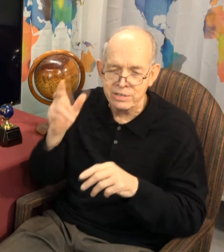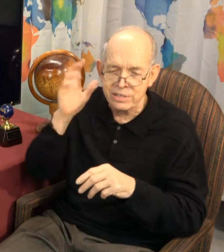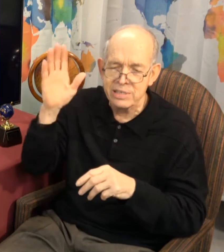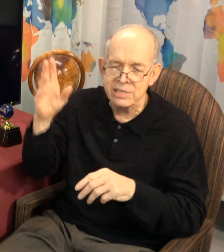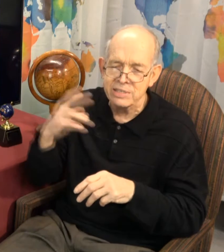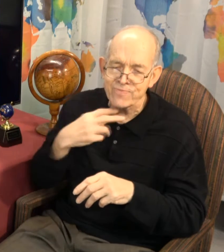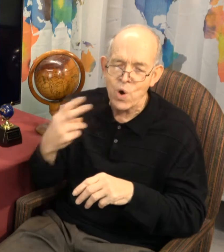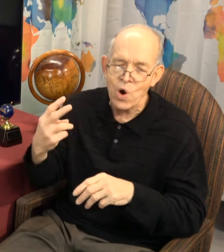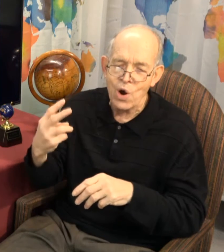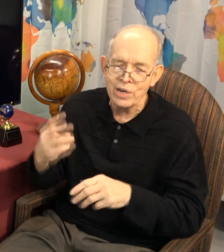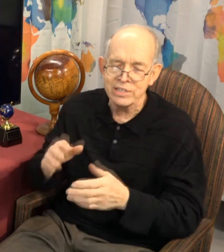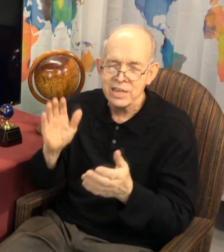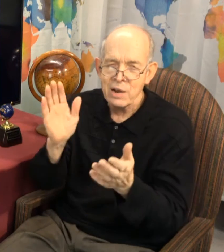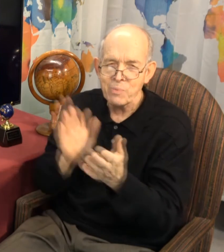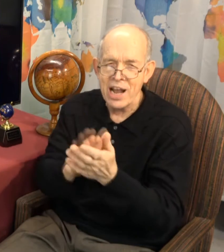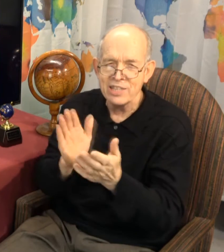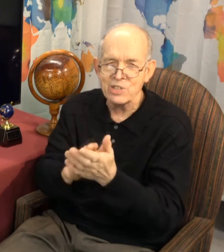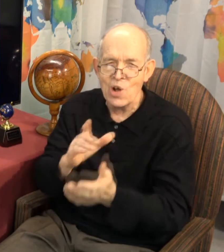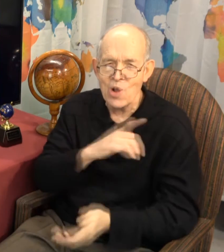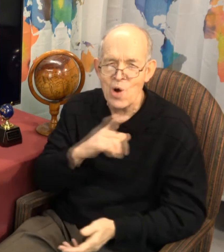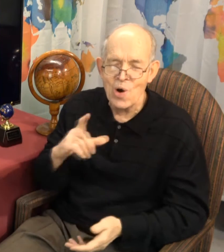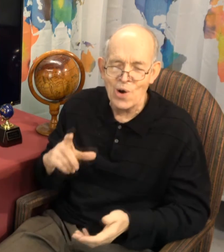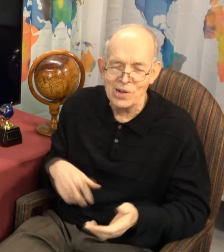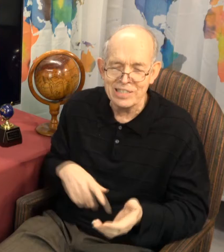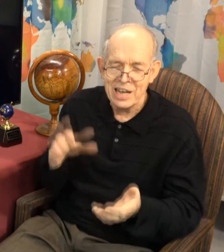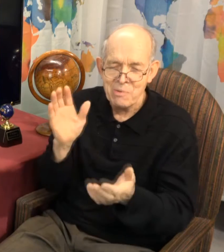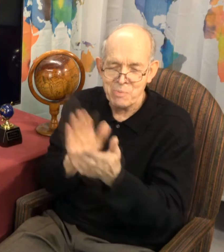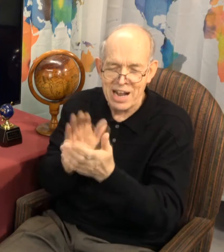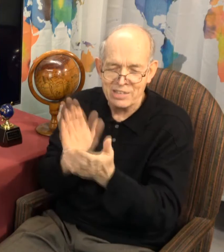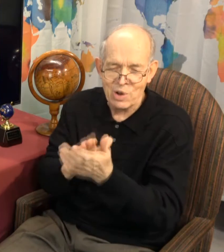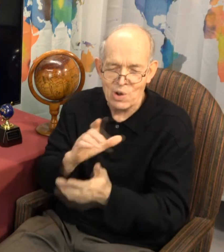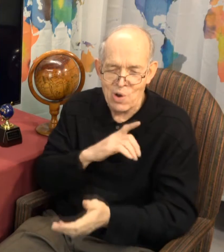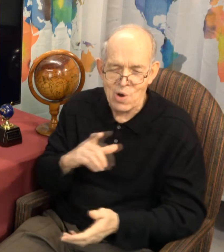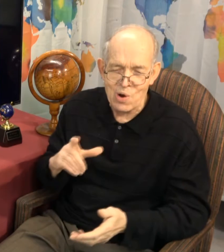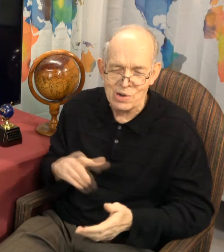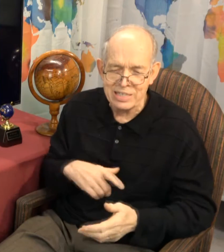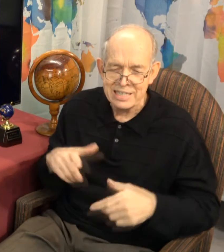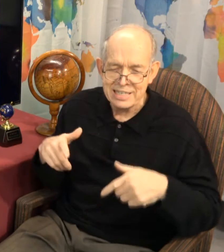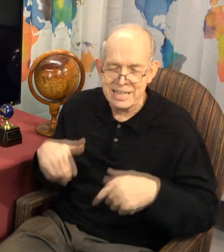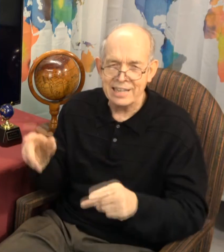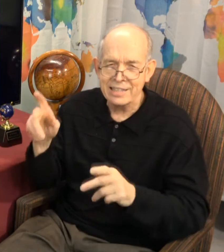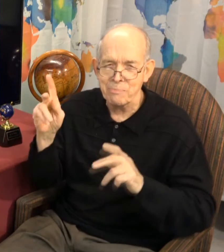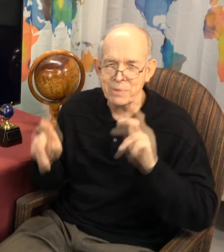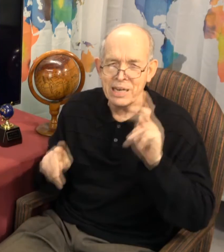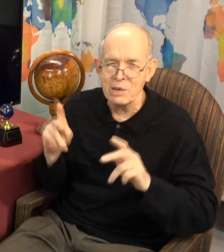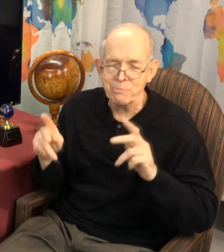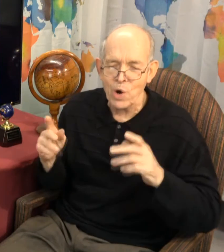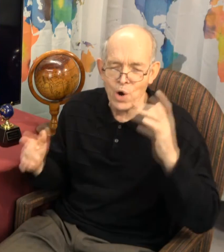is born, praise the Lord, praise the Lord, that the people